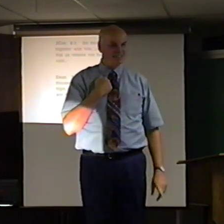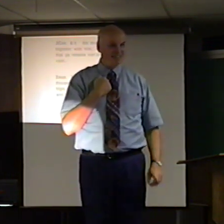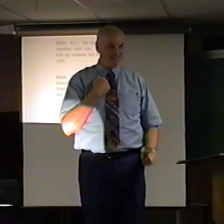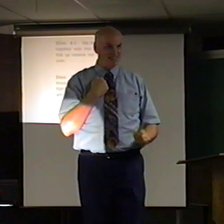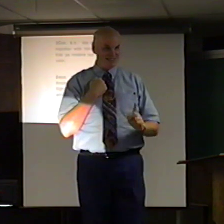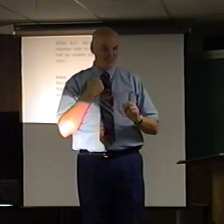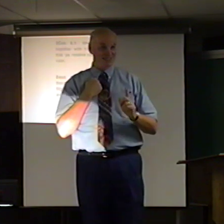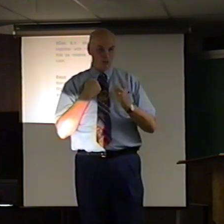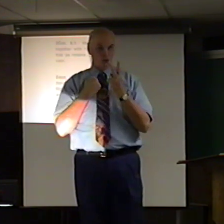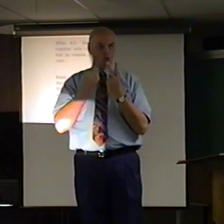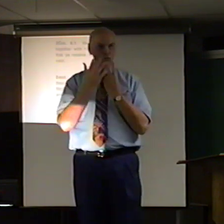I'm